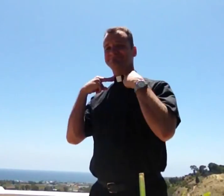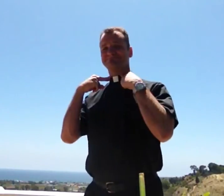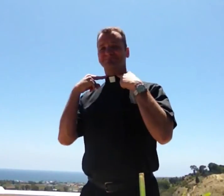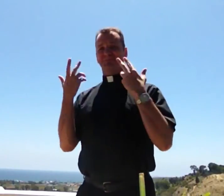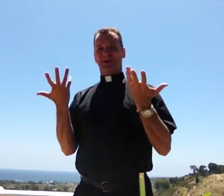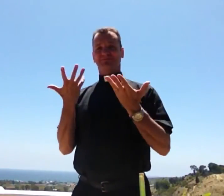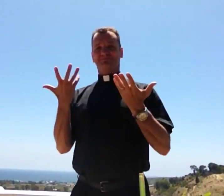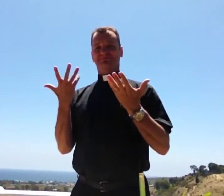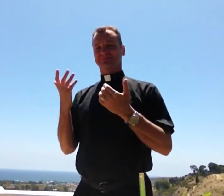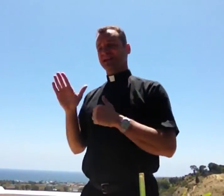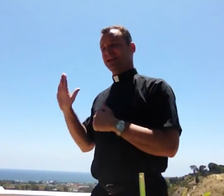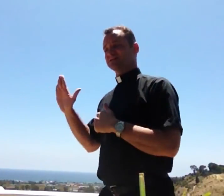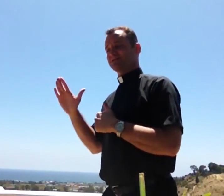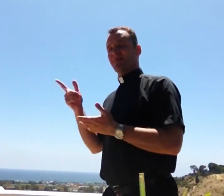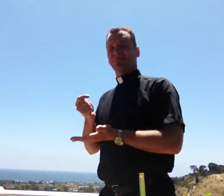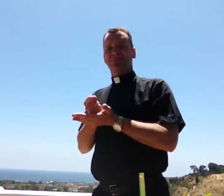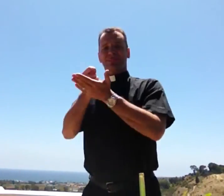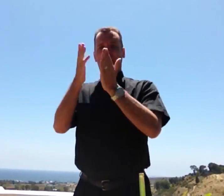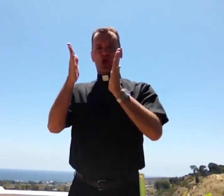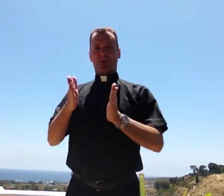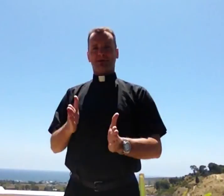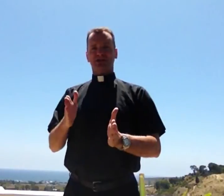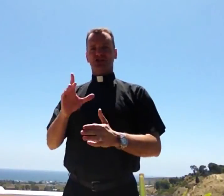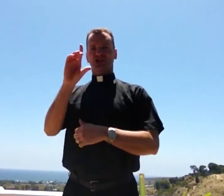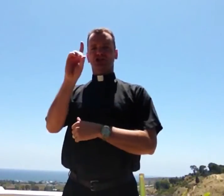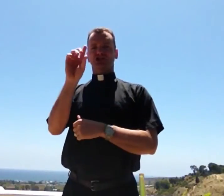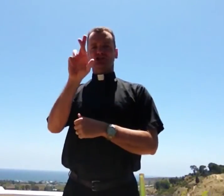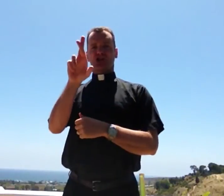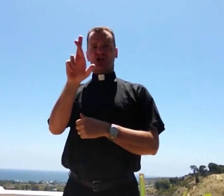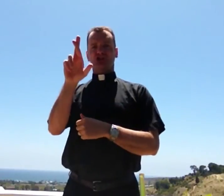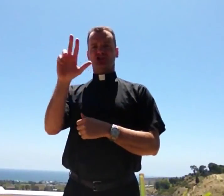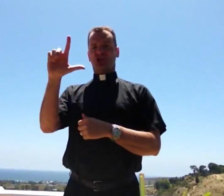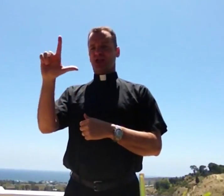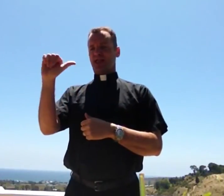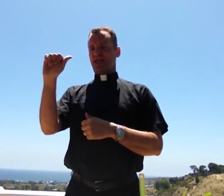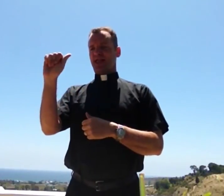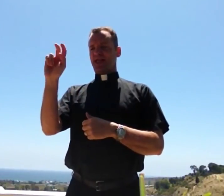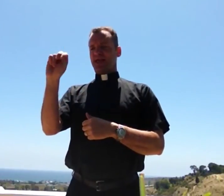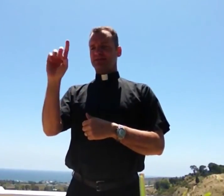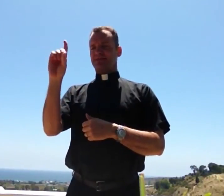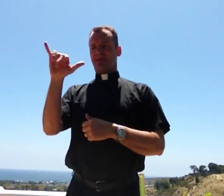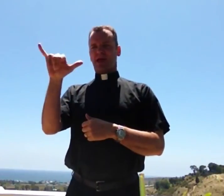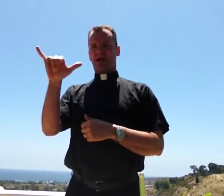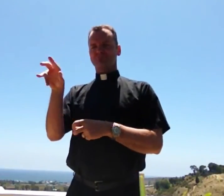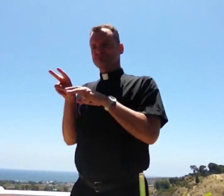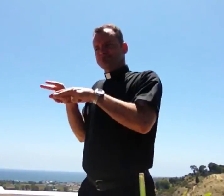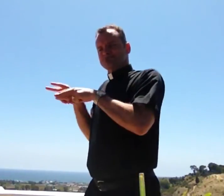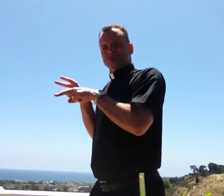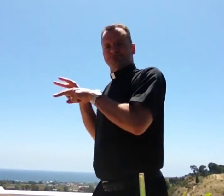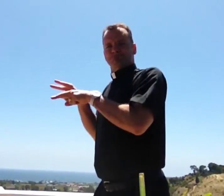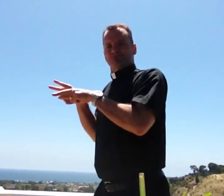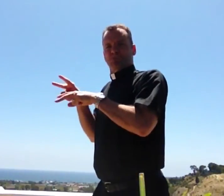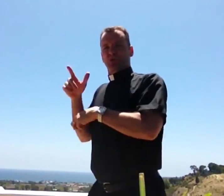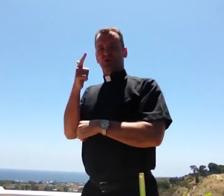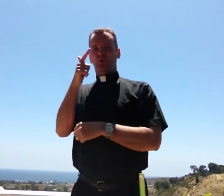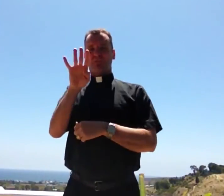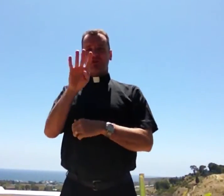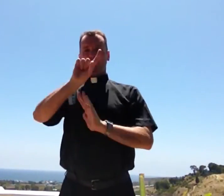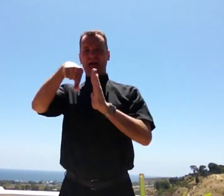At the same time, he feels stuck because his therapist is always watching